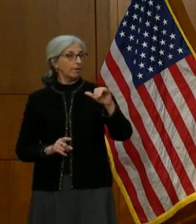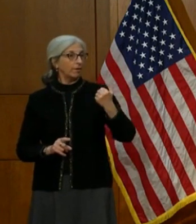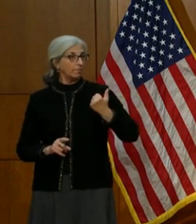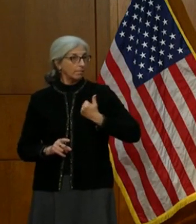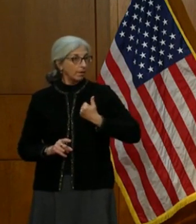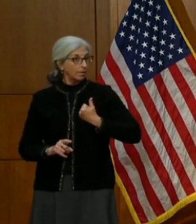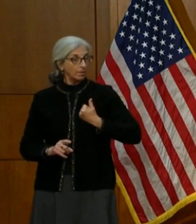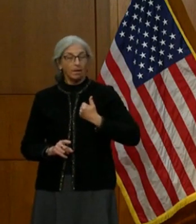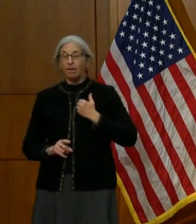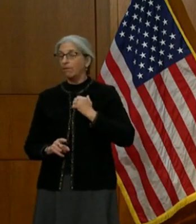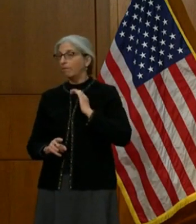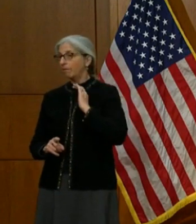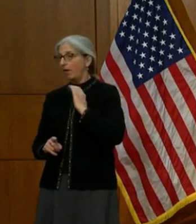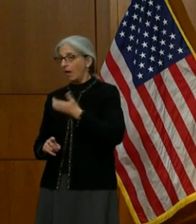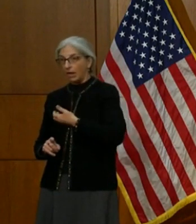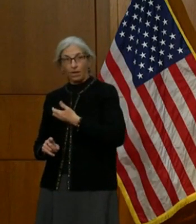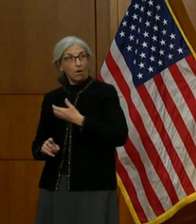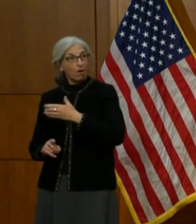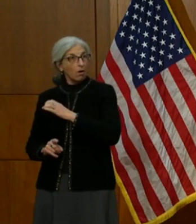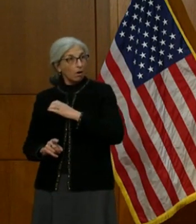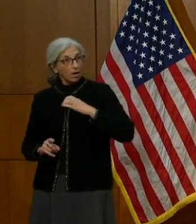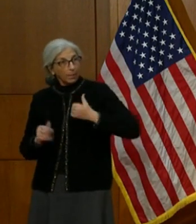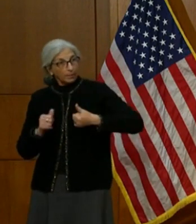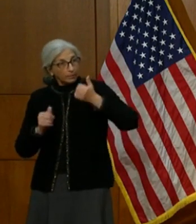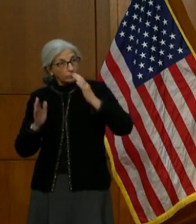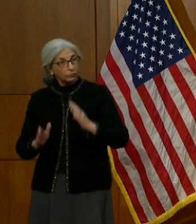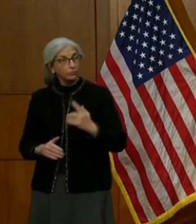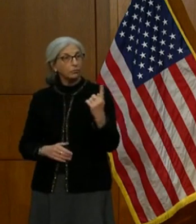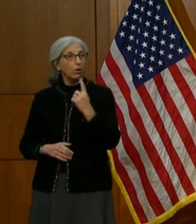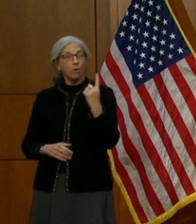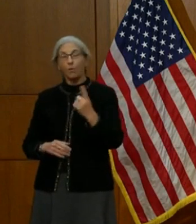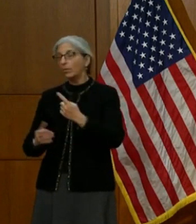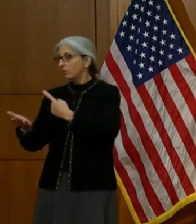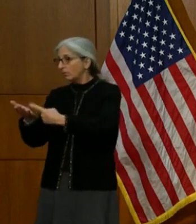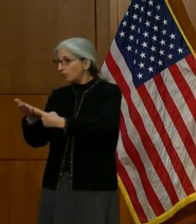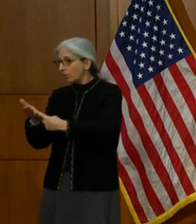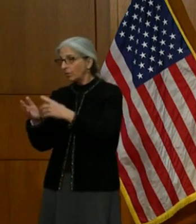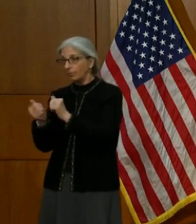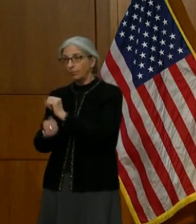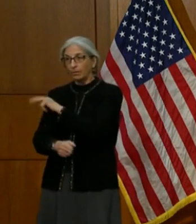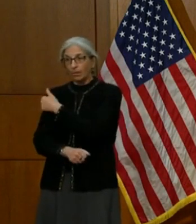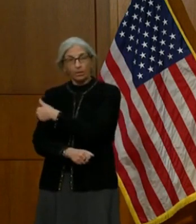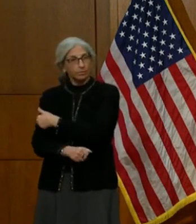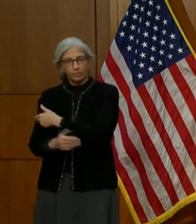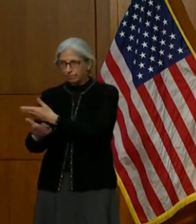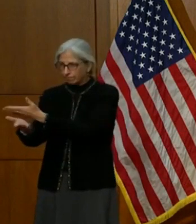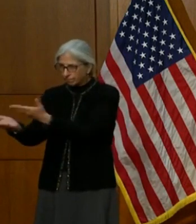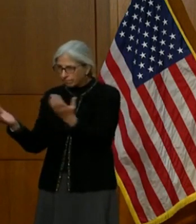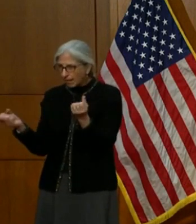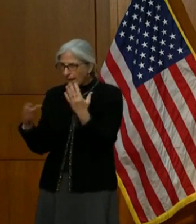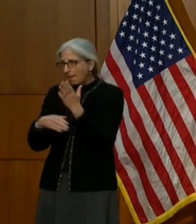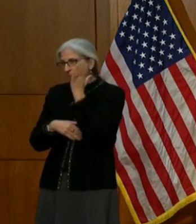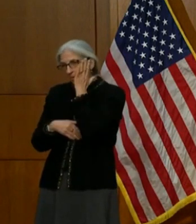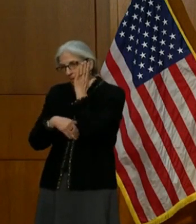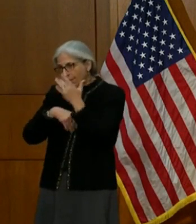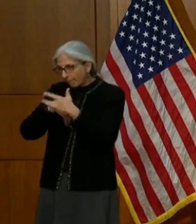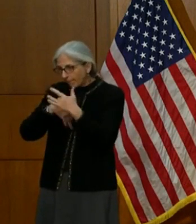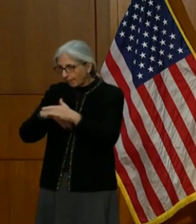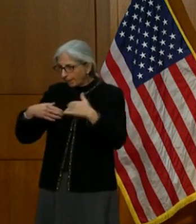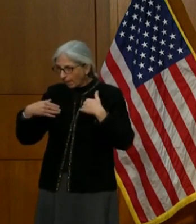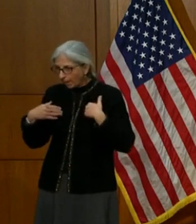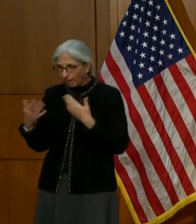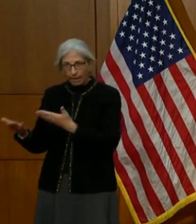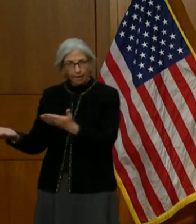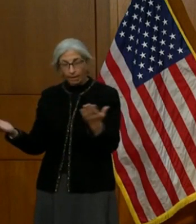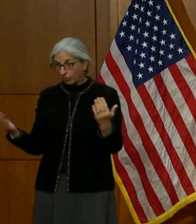commissioner are in constant communication with our hospitals. We need to know what their capacities are, do need to